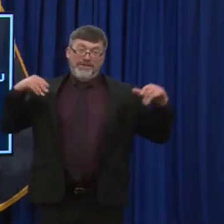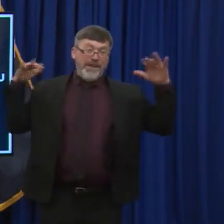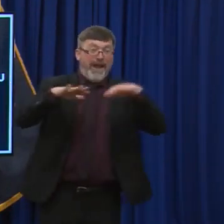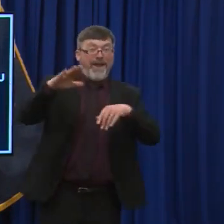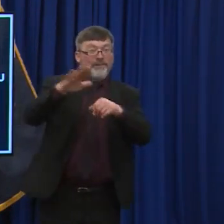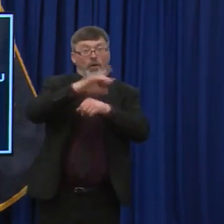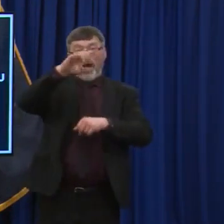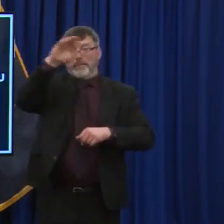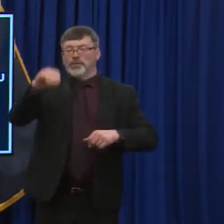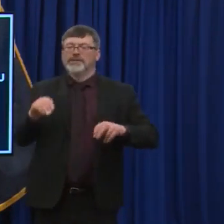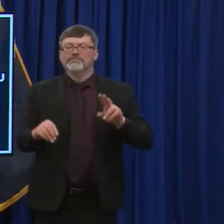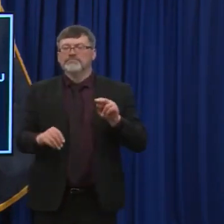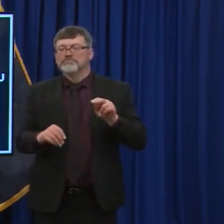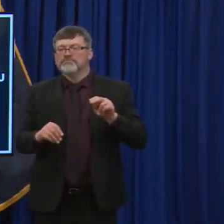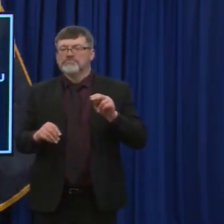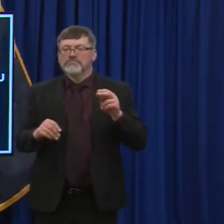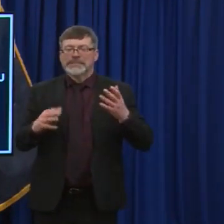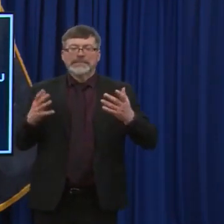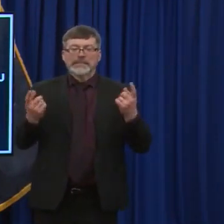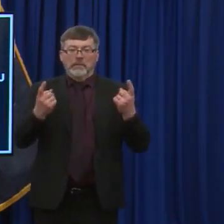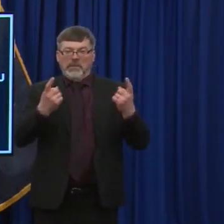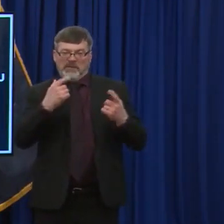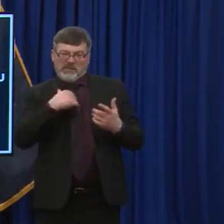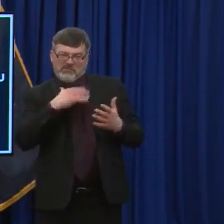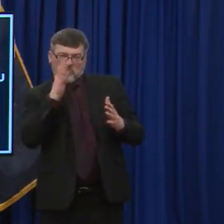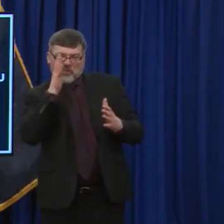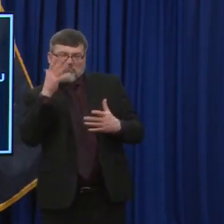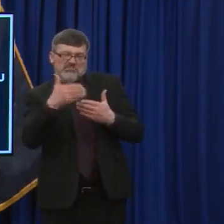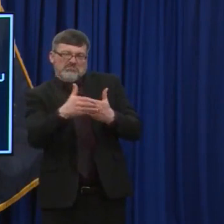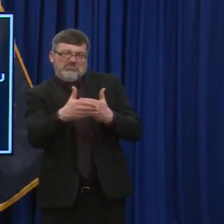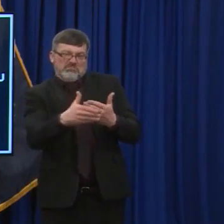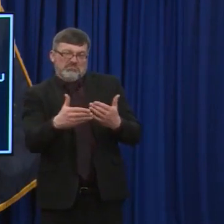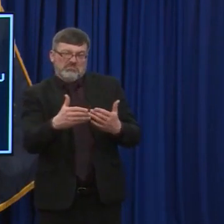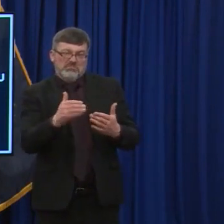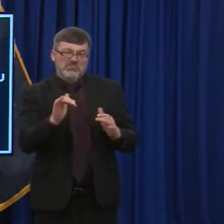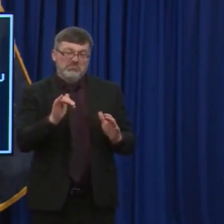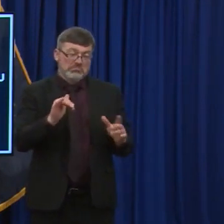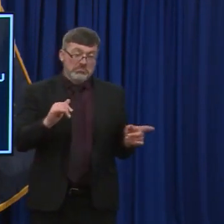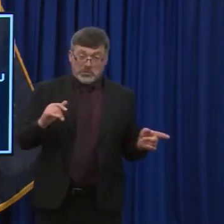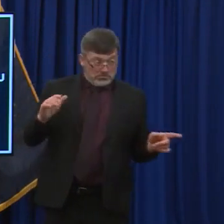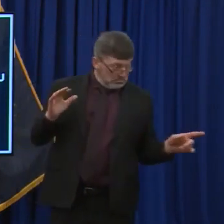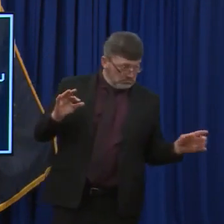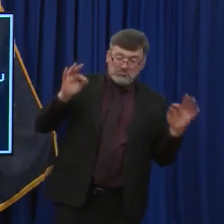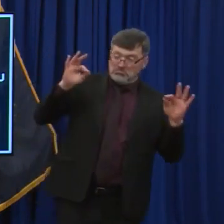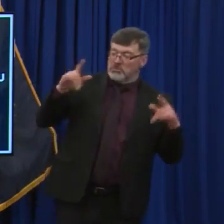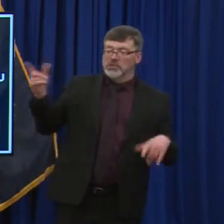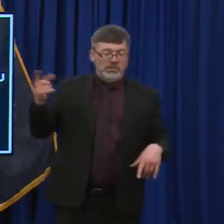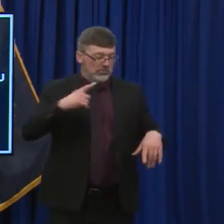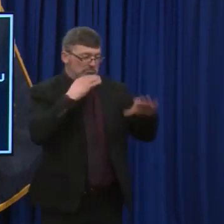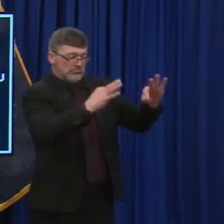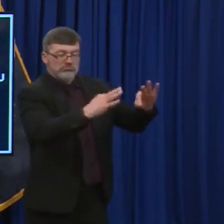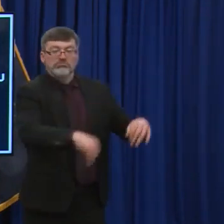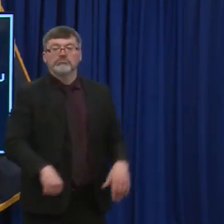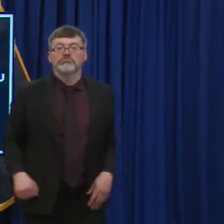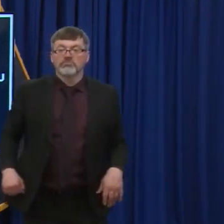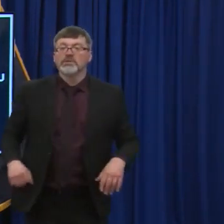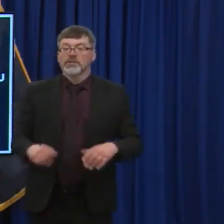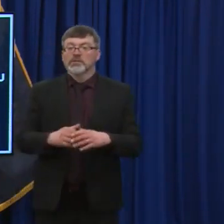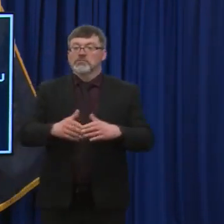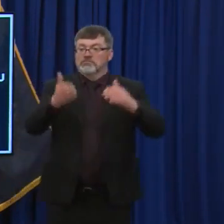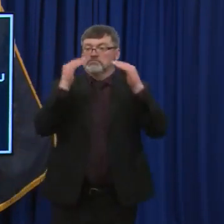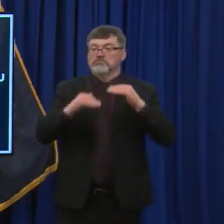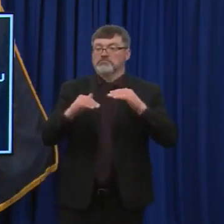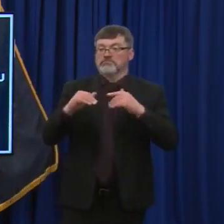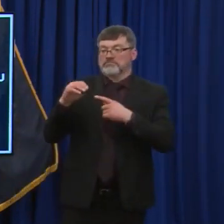online for you to check out. Is there a third question? Or was that it? think that was it. Oh, okay. And the next question comes from Carol Robodeau with